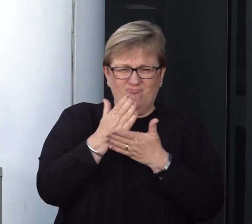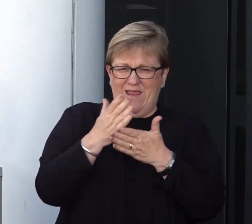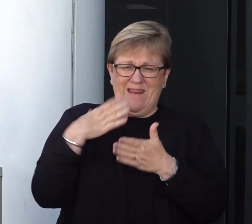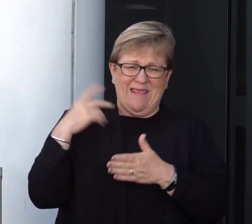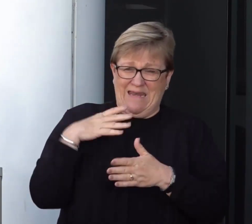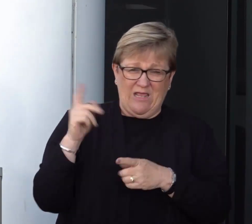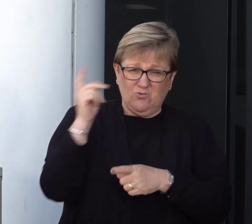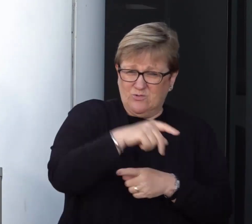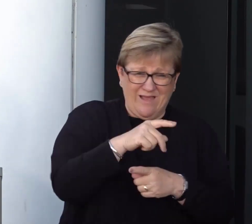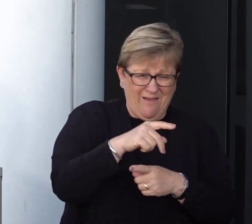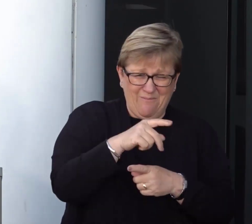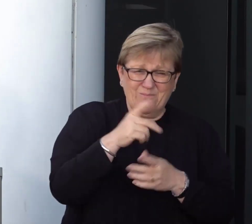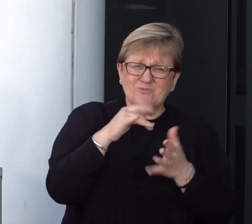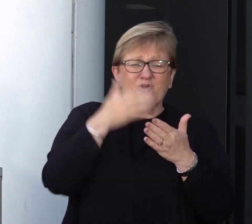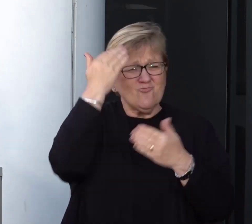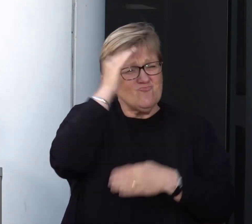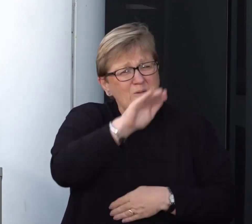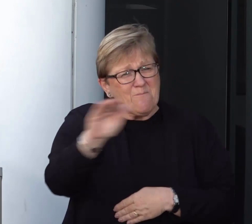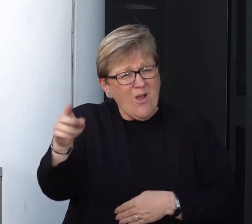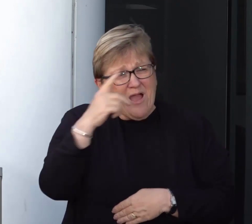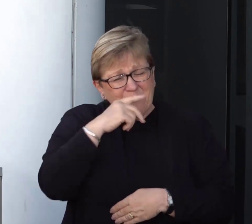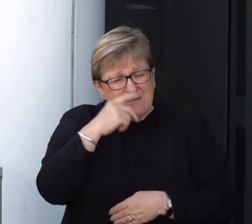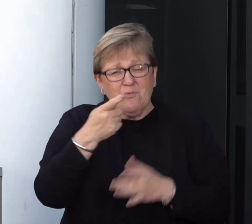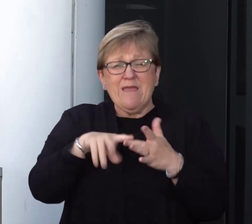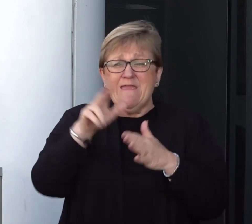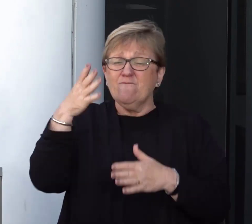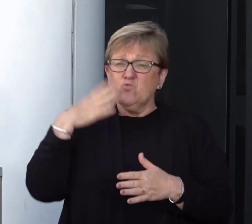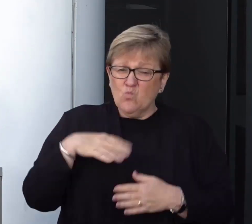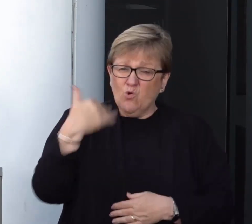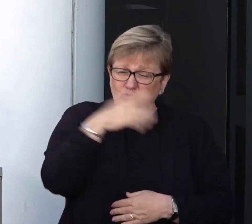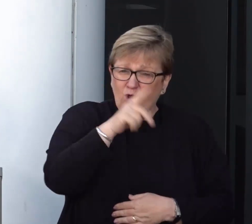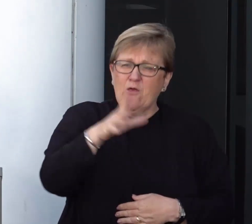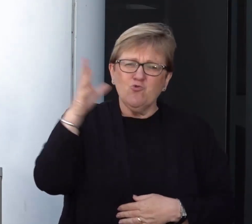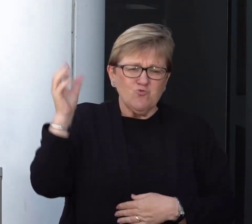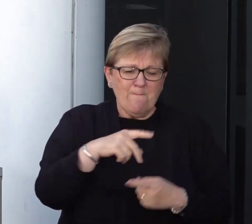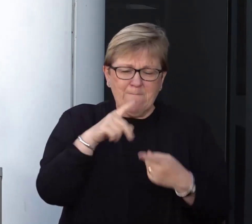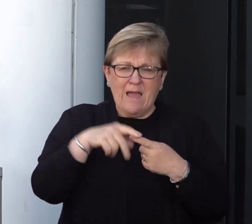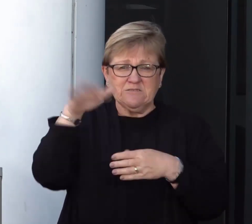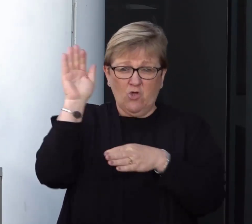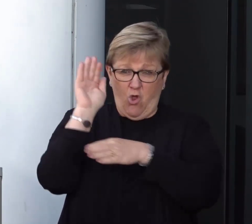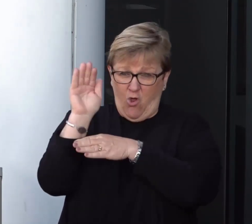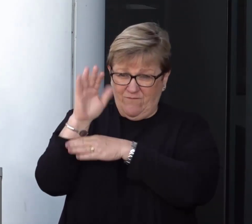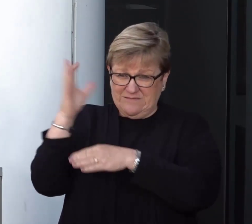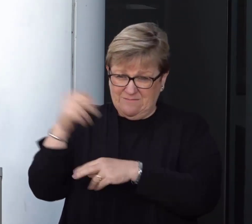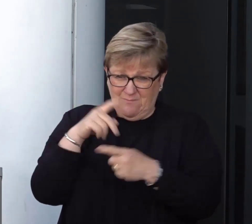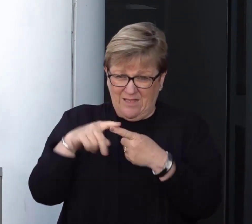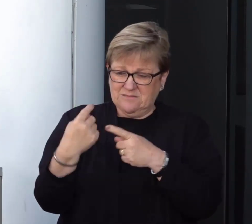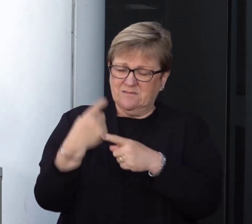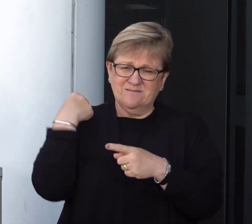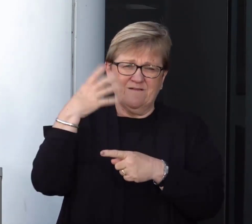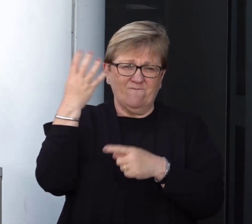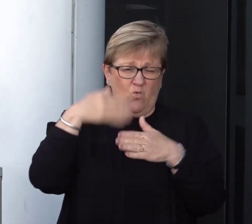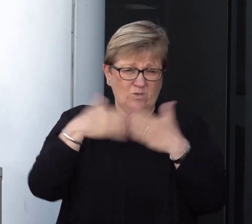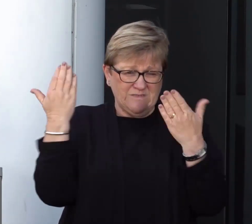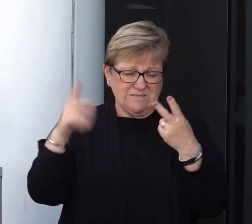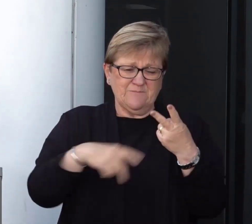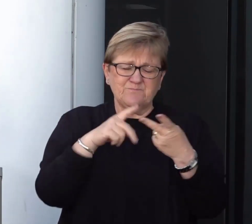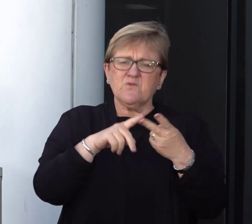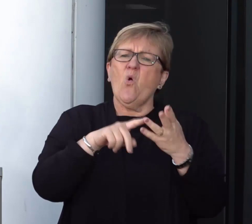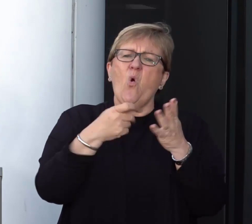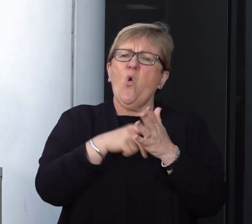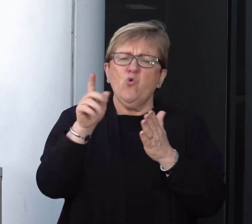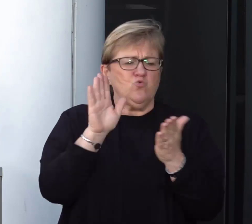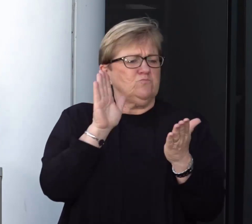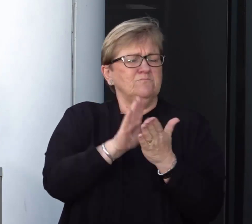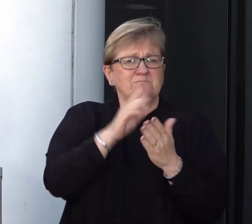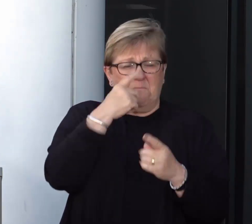to attend. So can I remind people the criteria to attend the clinic are if you have had overseas travel in the last 14 days or have